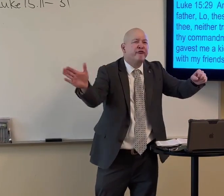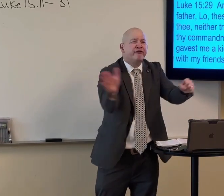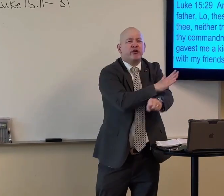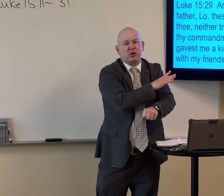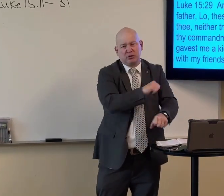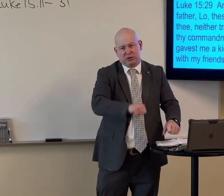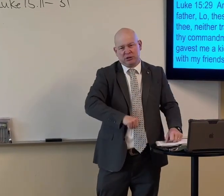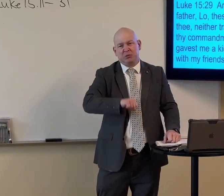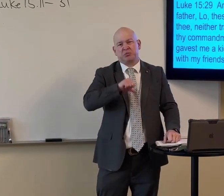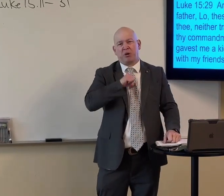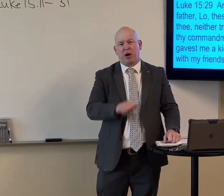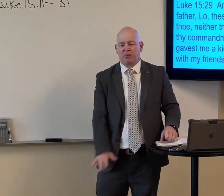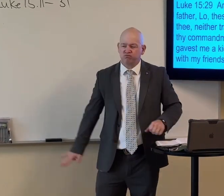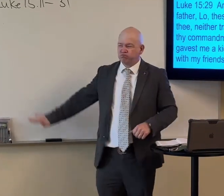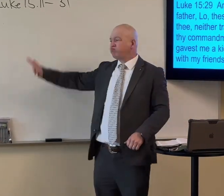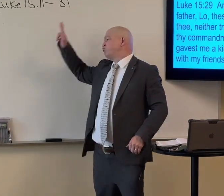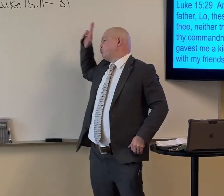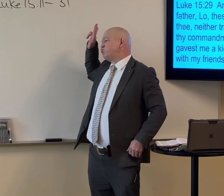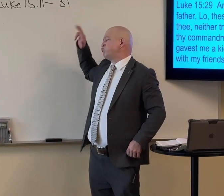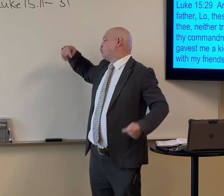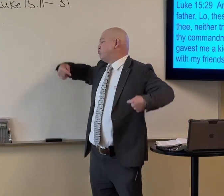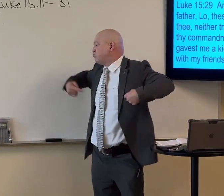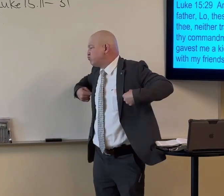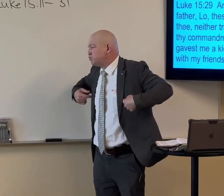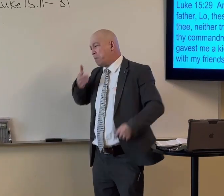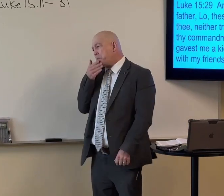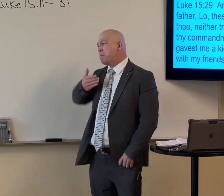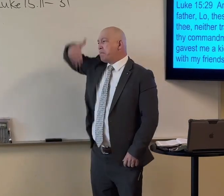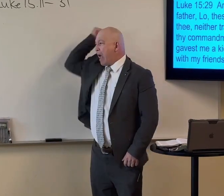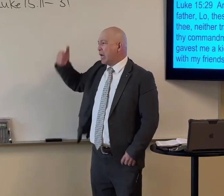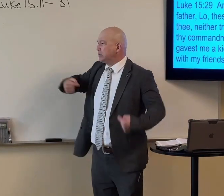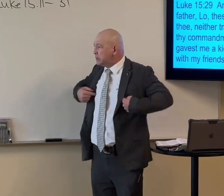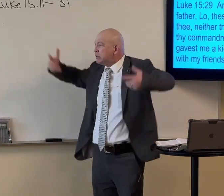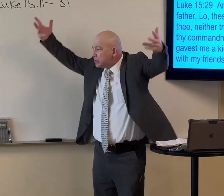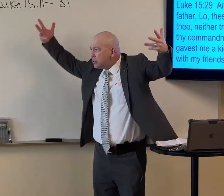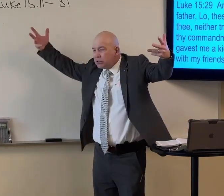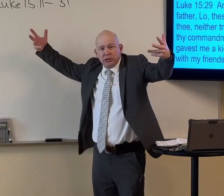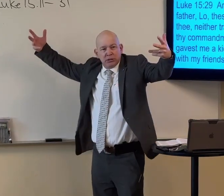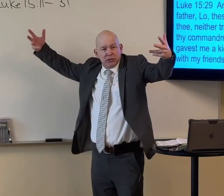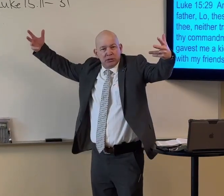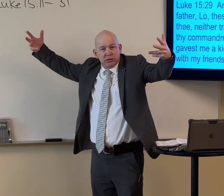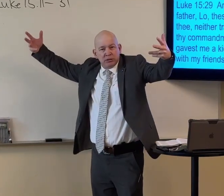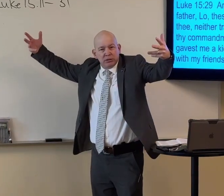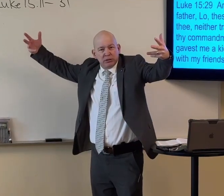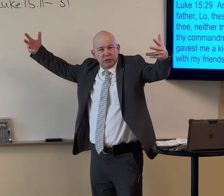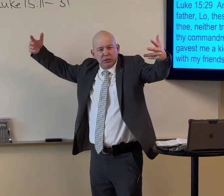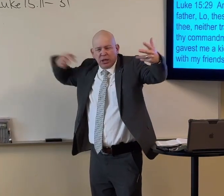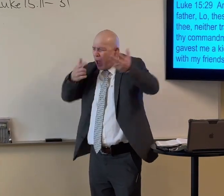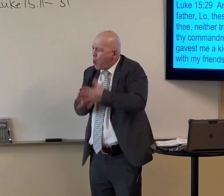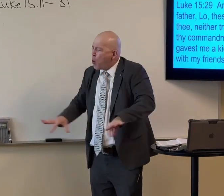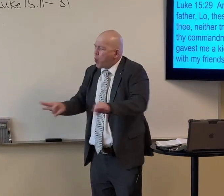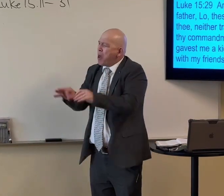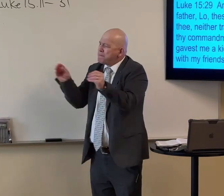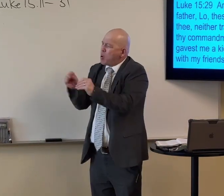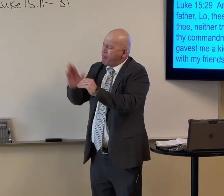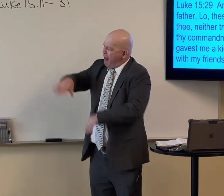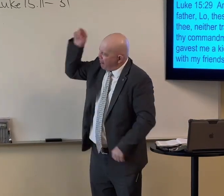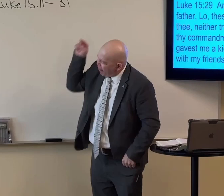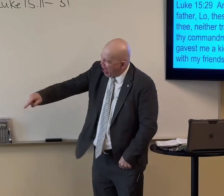The first son was full of it. Full of pride. I am so much better than him. I am so much